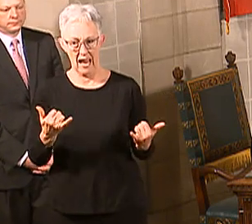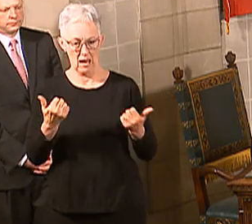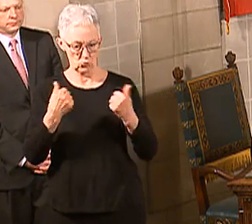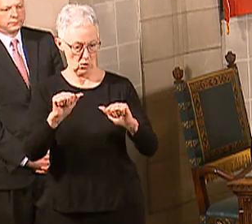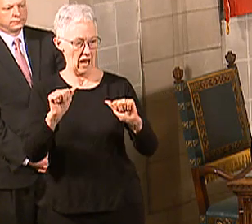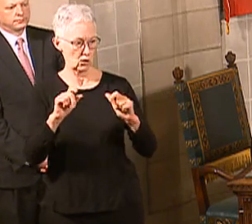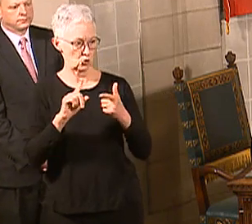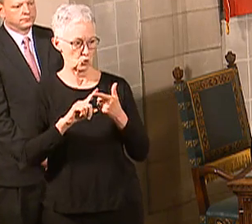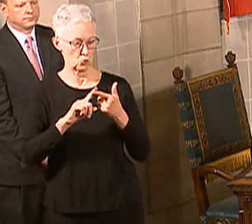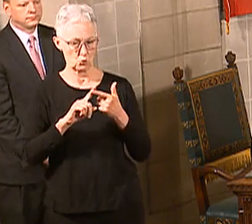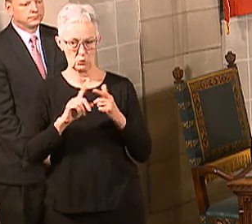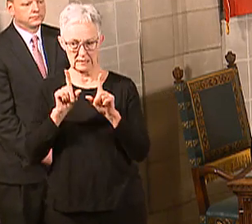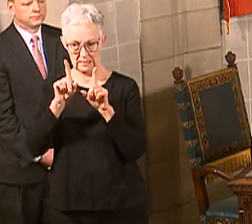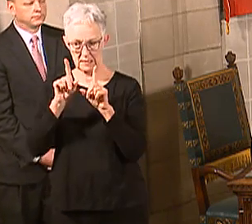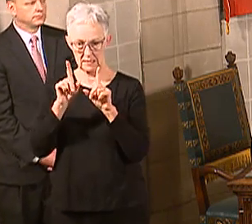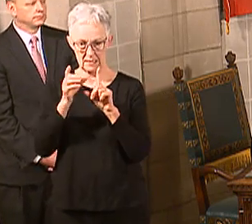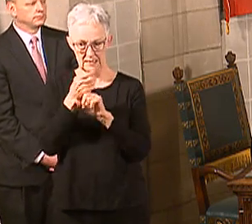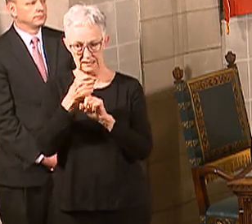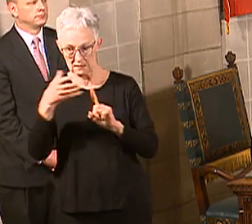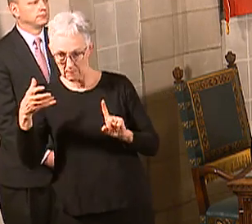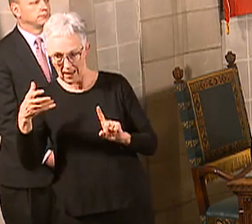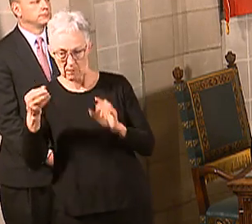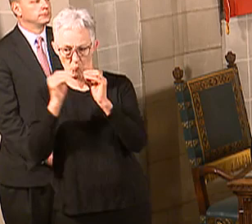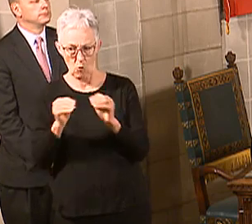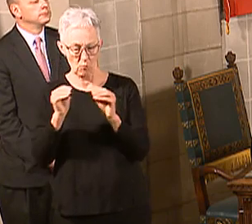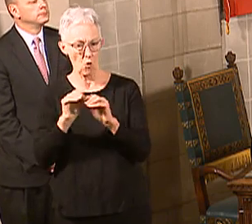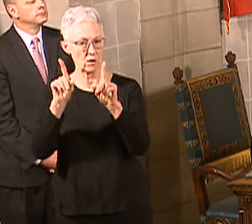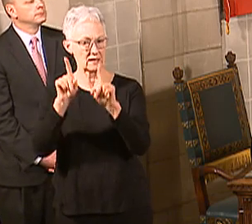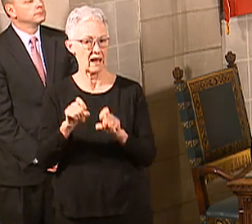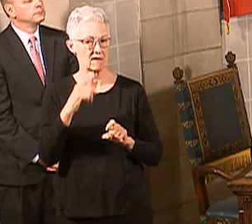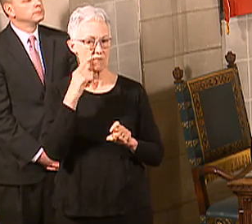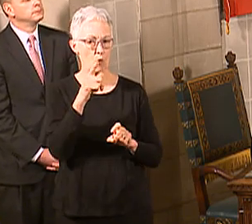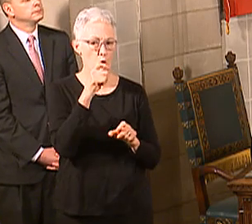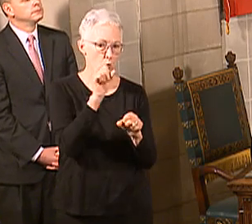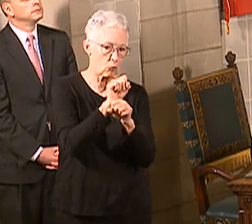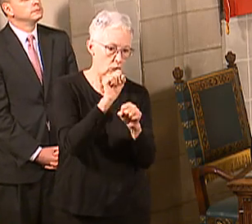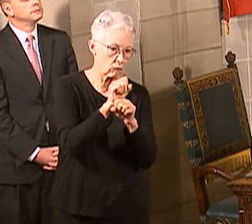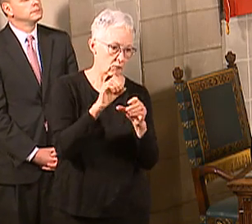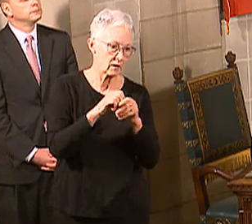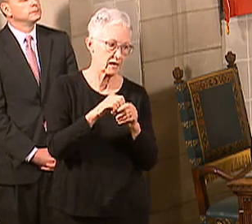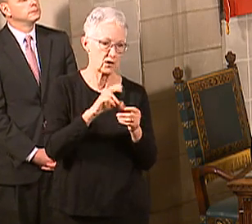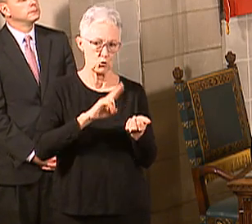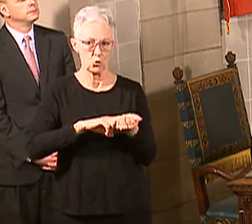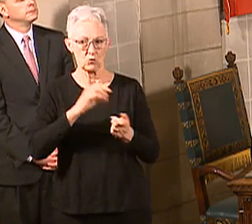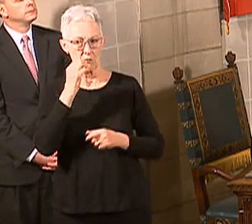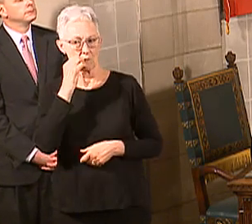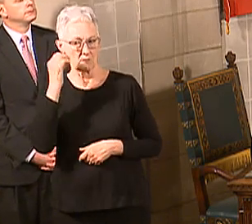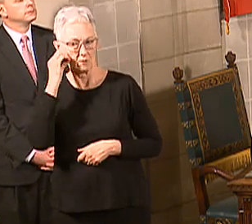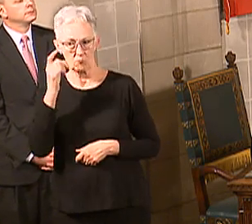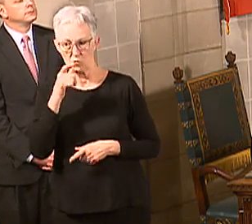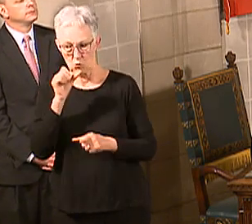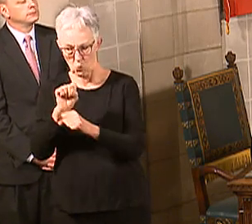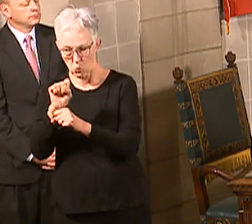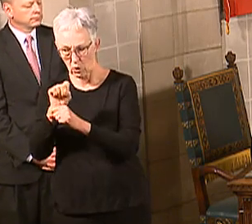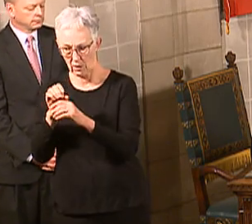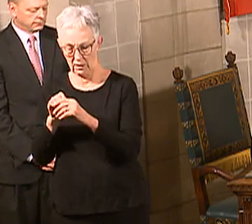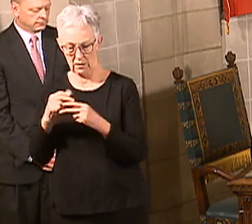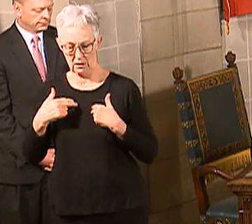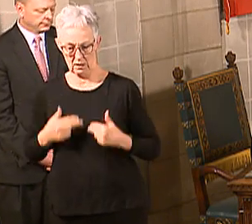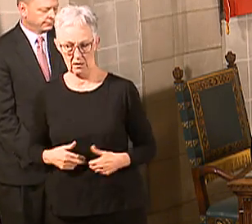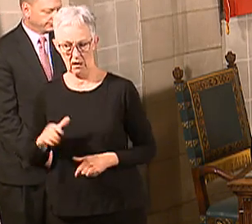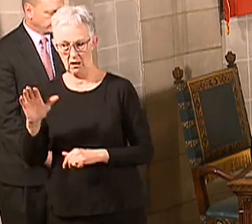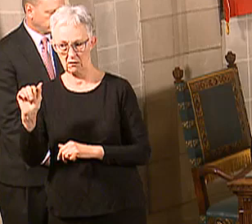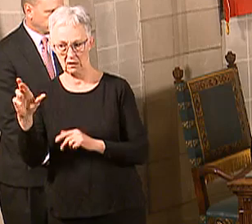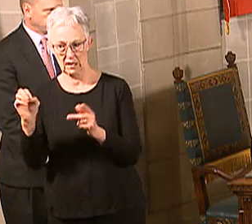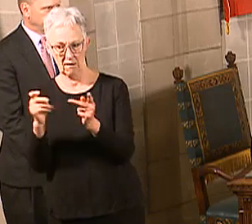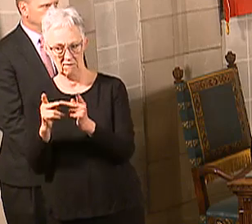in nursing homes and nursing care workers as well. And as we do that, we will look to do that again, find ways to be able to make sure that happens statewide.